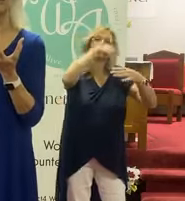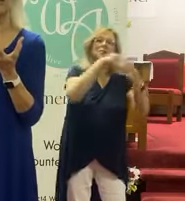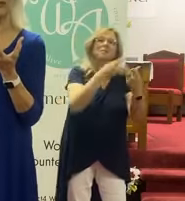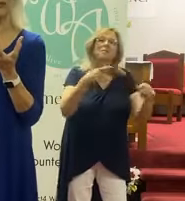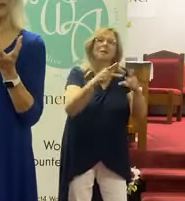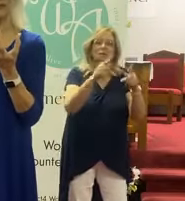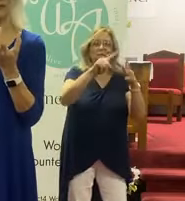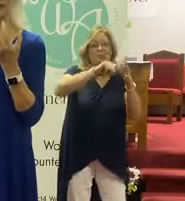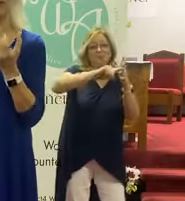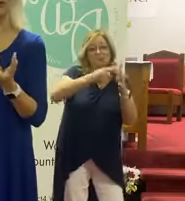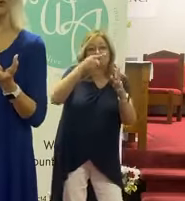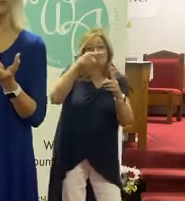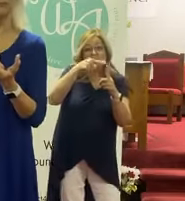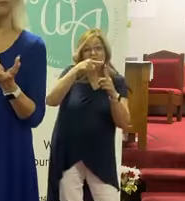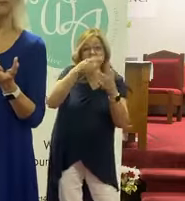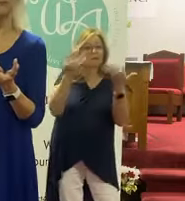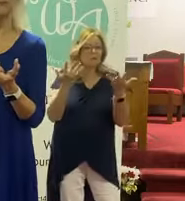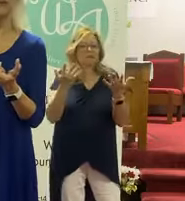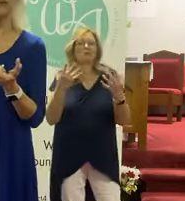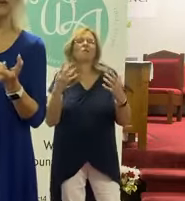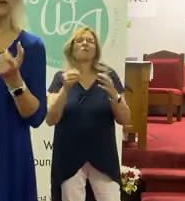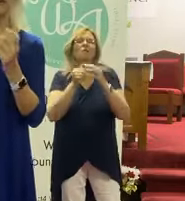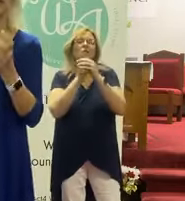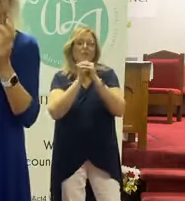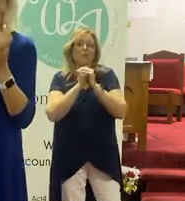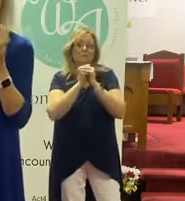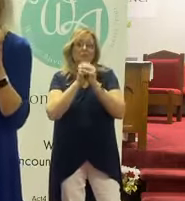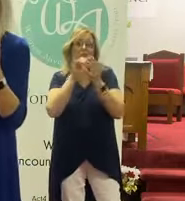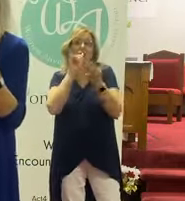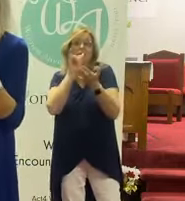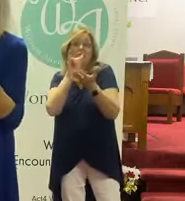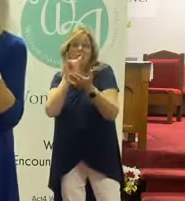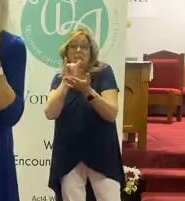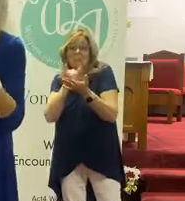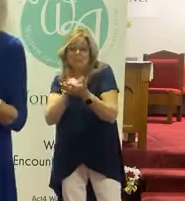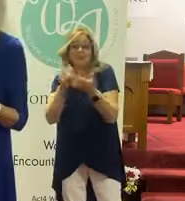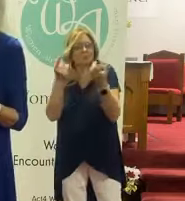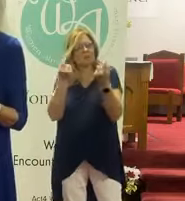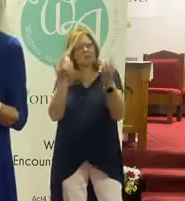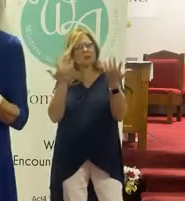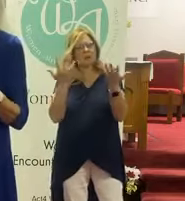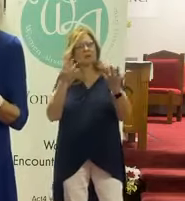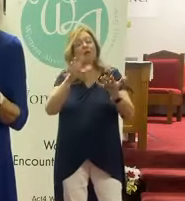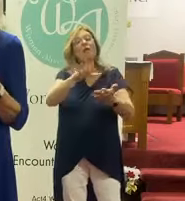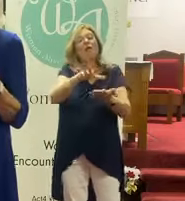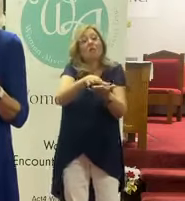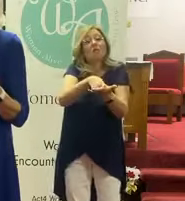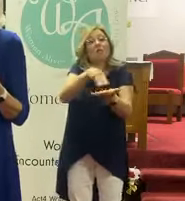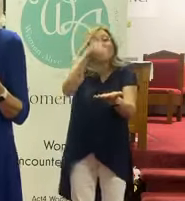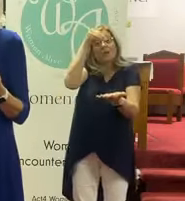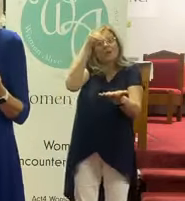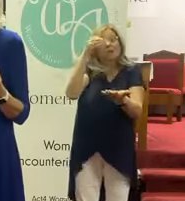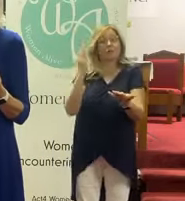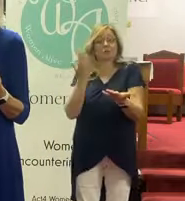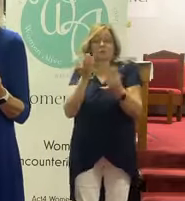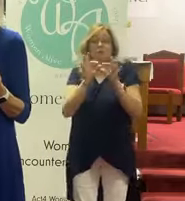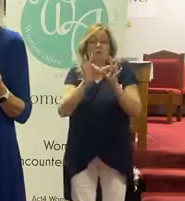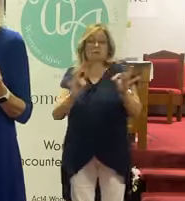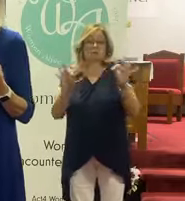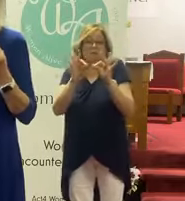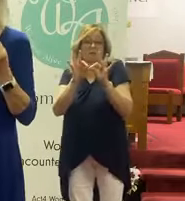the starting point of worship. And that's what we have to do. We have to learn what is our key,